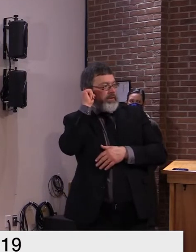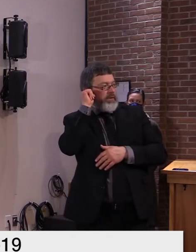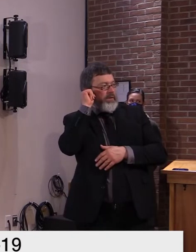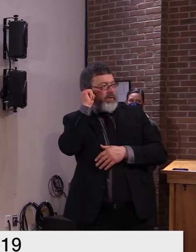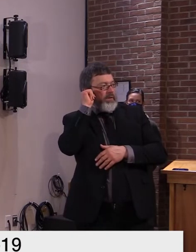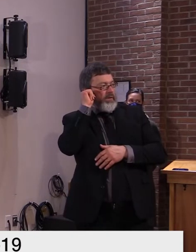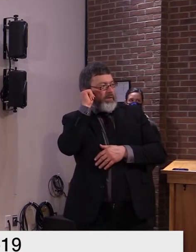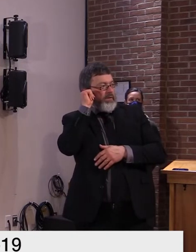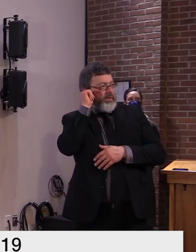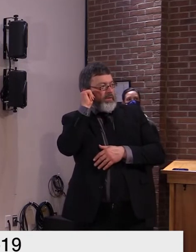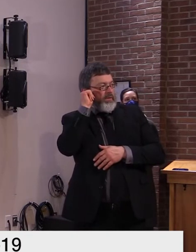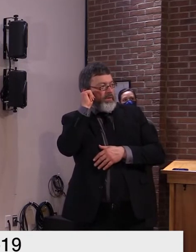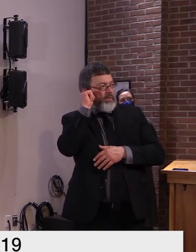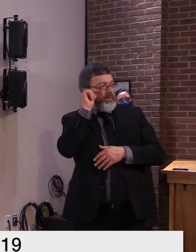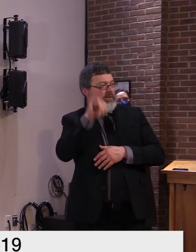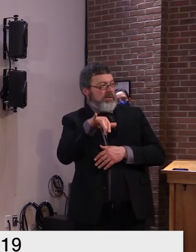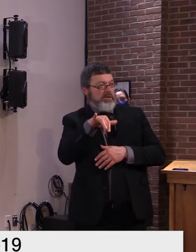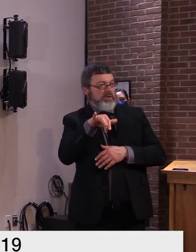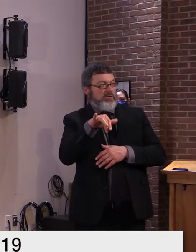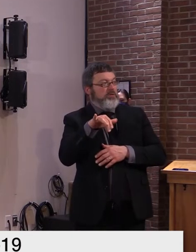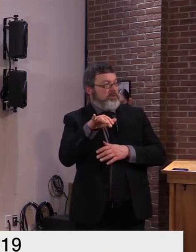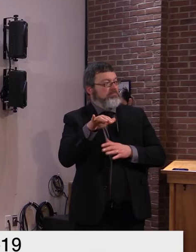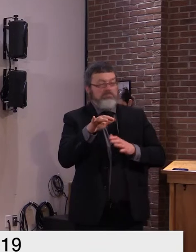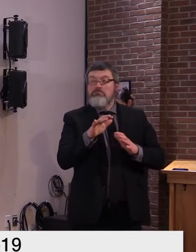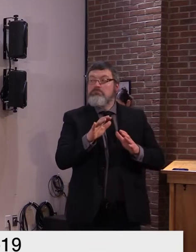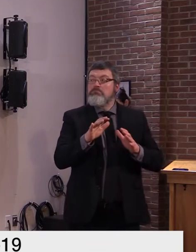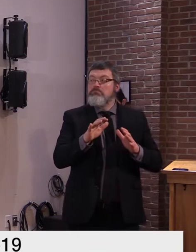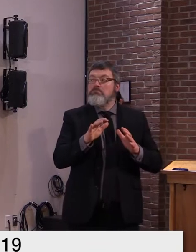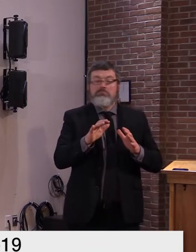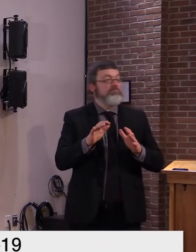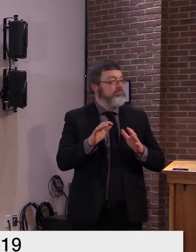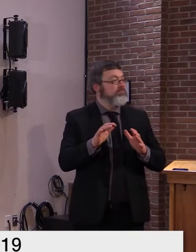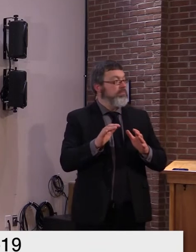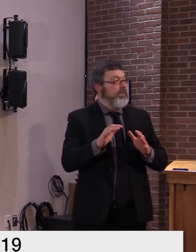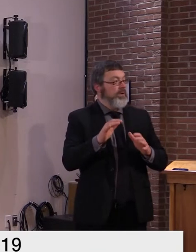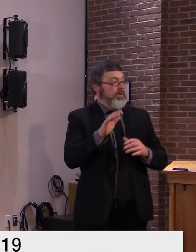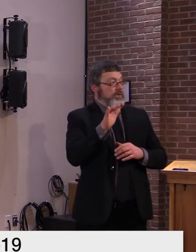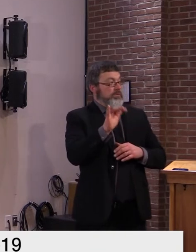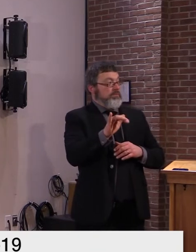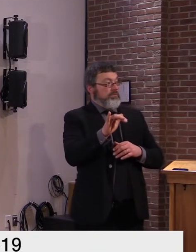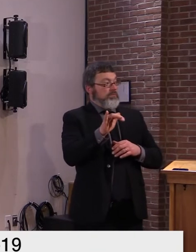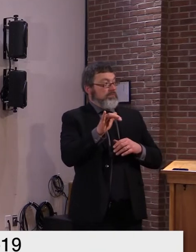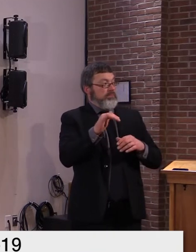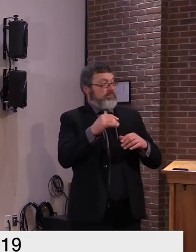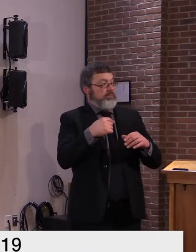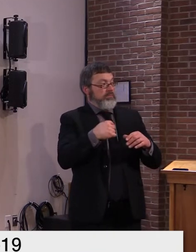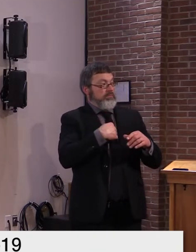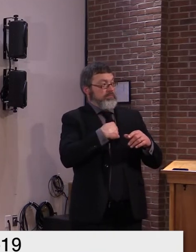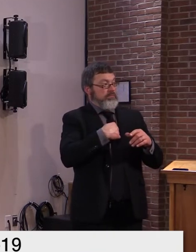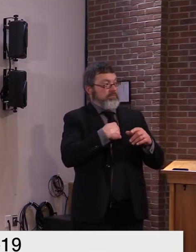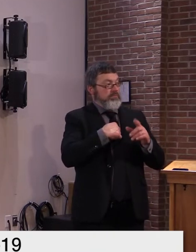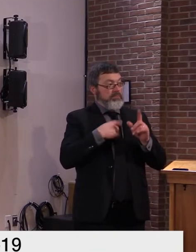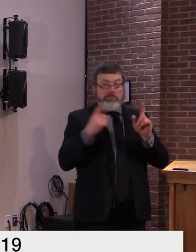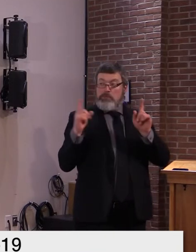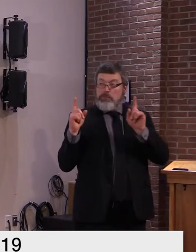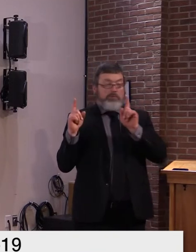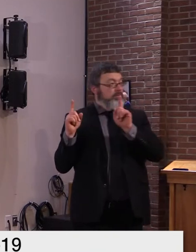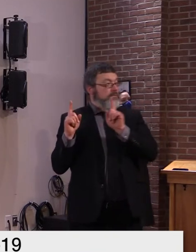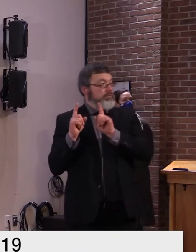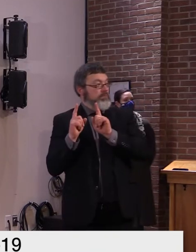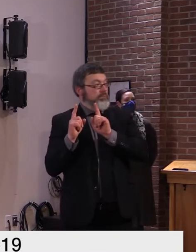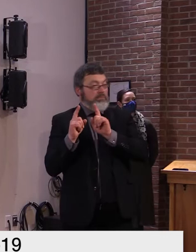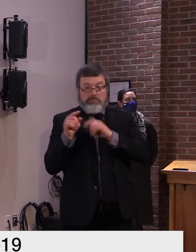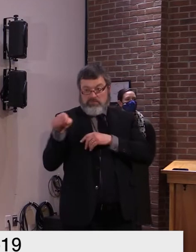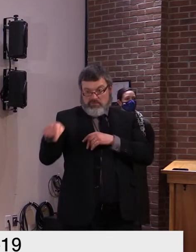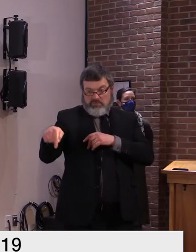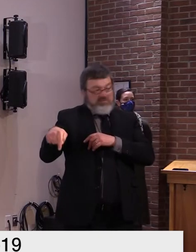who've been identified as close contacts by someone who has covet 19 this helps us get information out to them very quickly